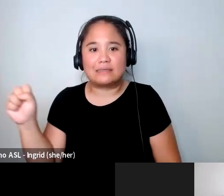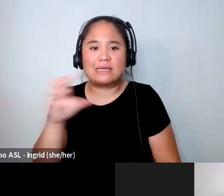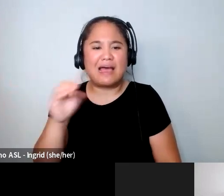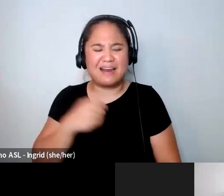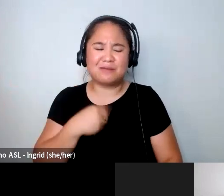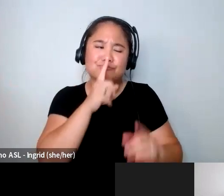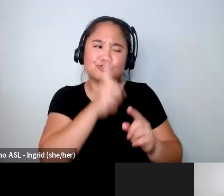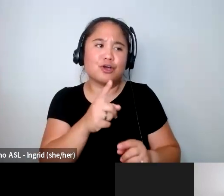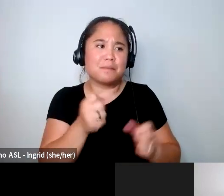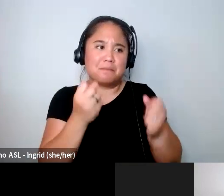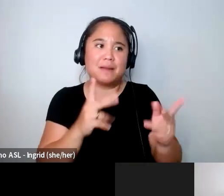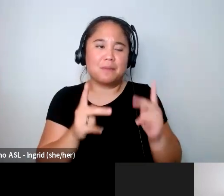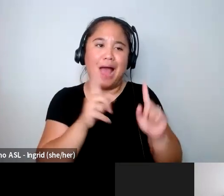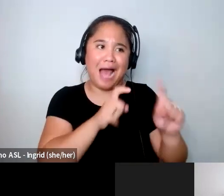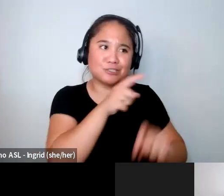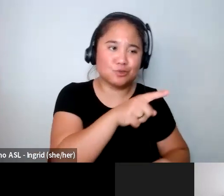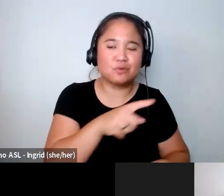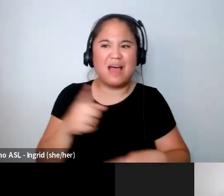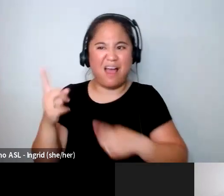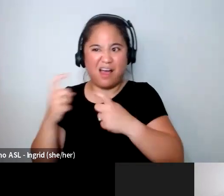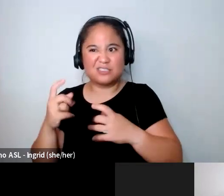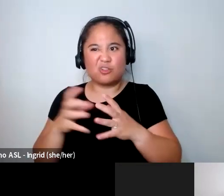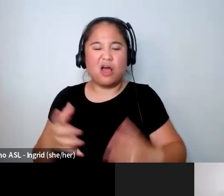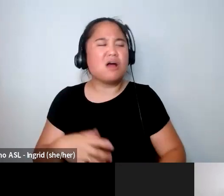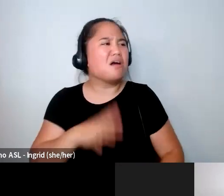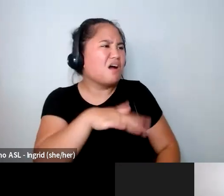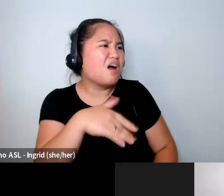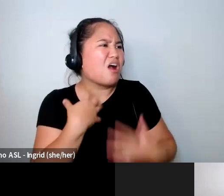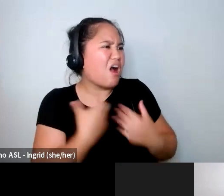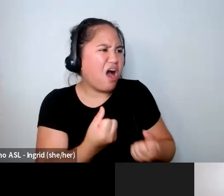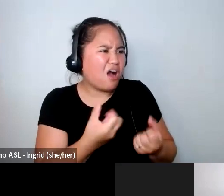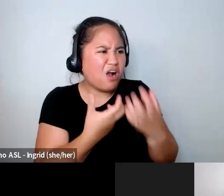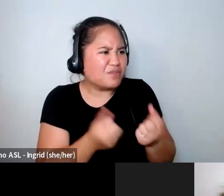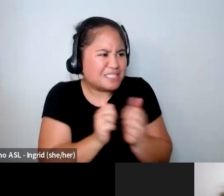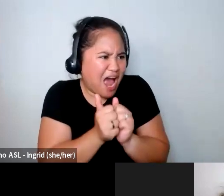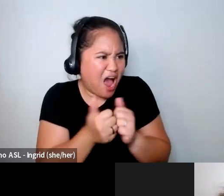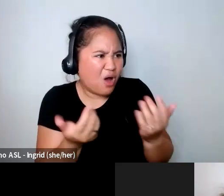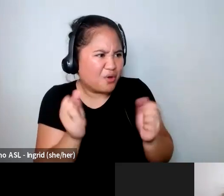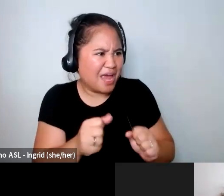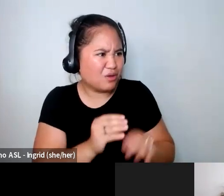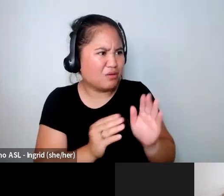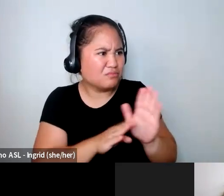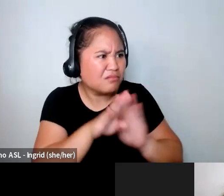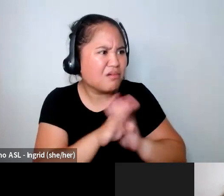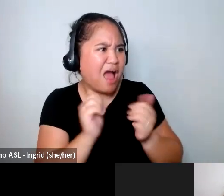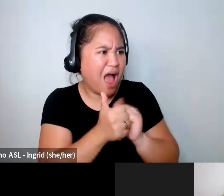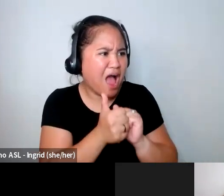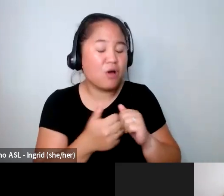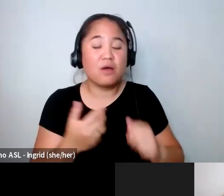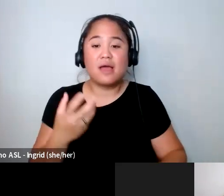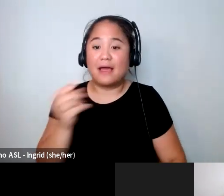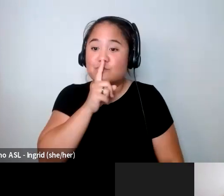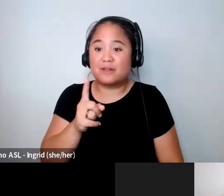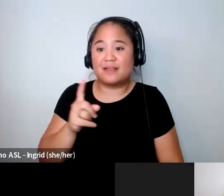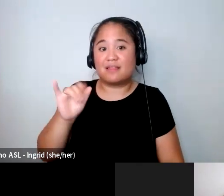question a lot I get asked this question a lot about confidence and how you accept yourself and like how can you be so confident and that's